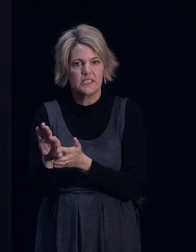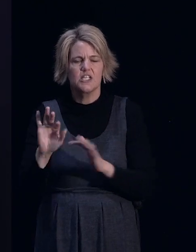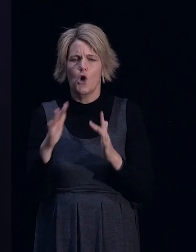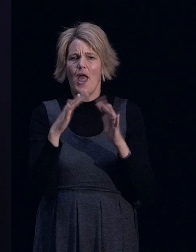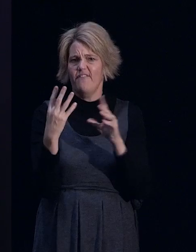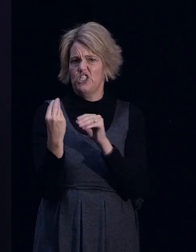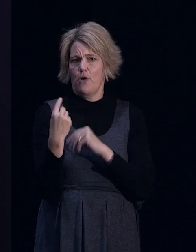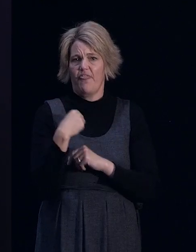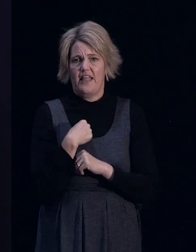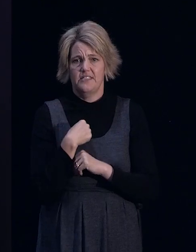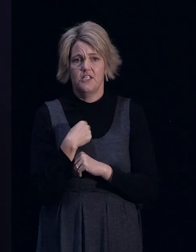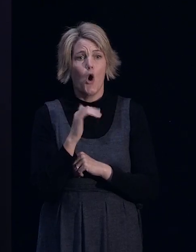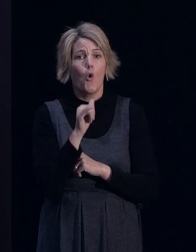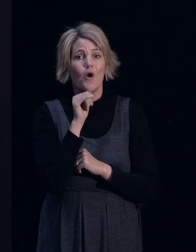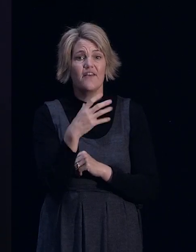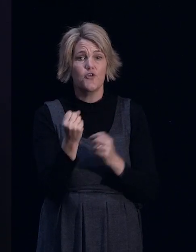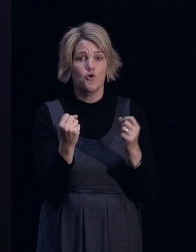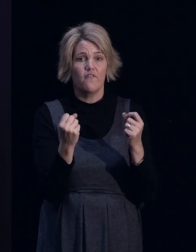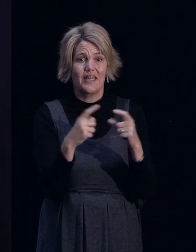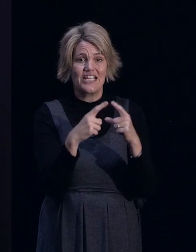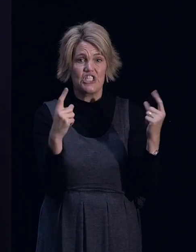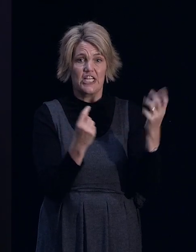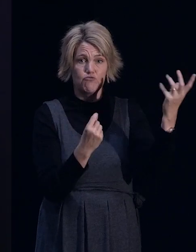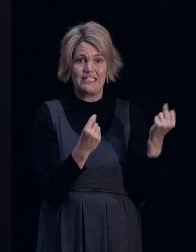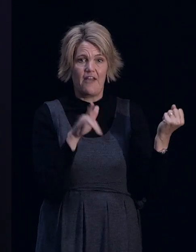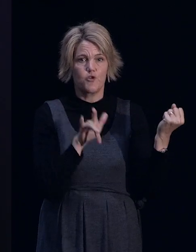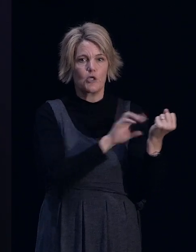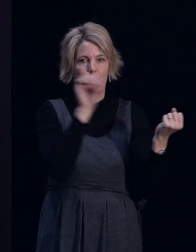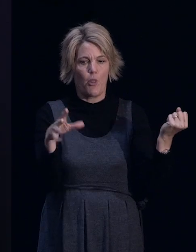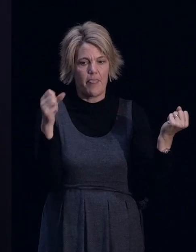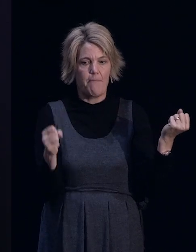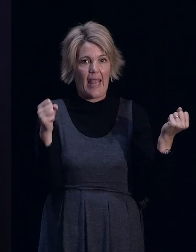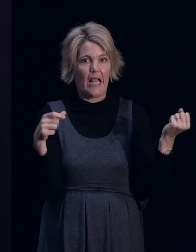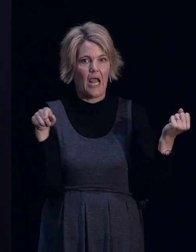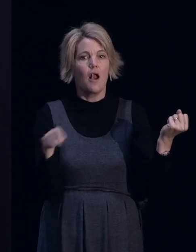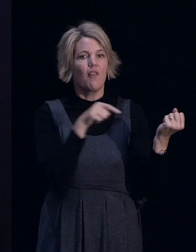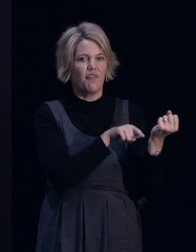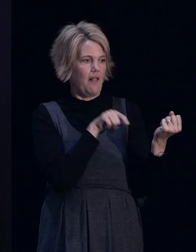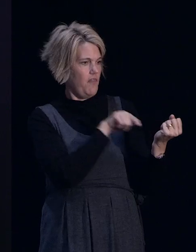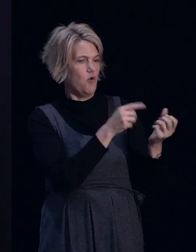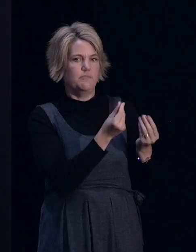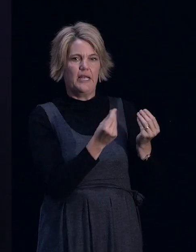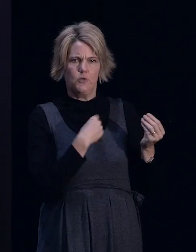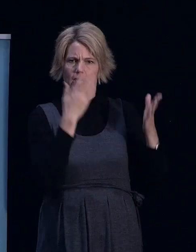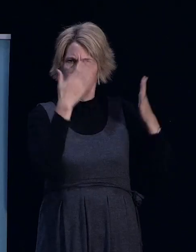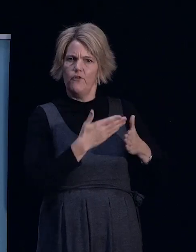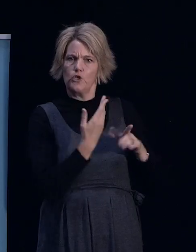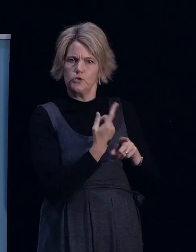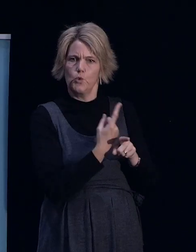received checks that haven't come directly to the bank, let us know. And we can work with you around those monies as well. So